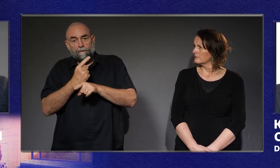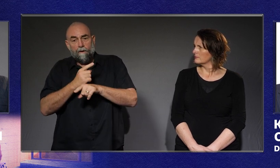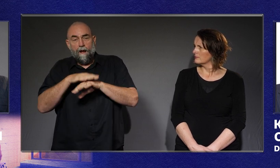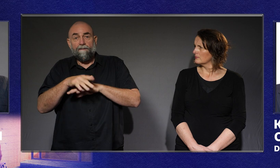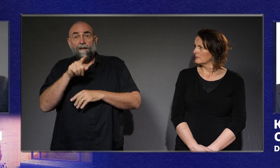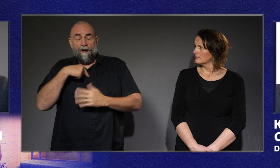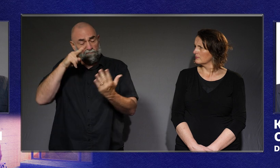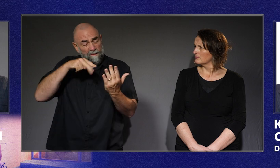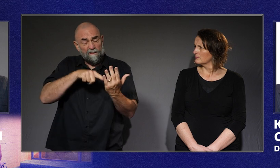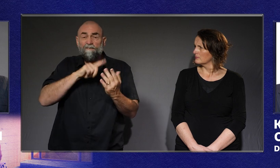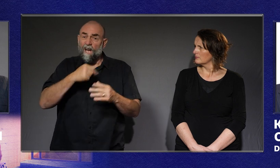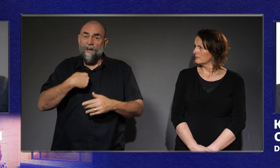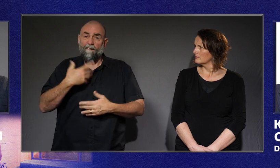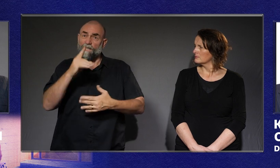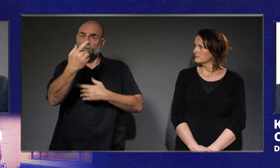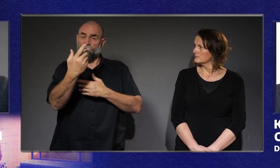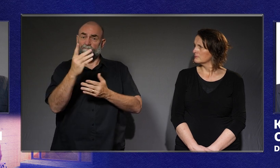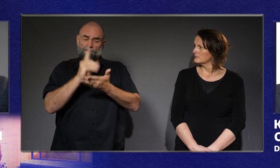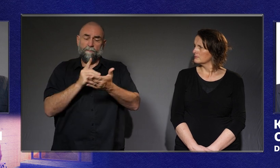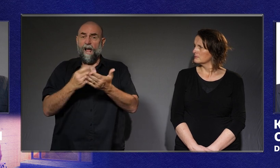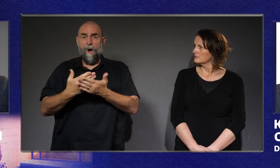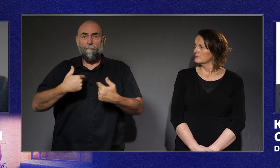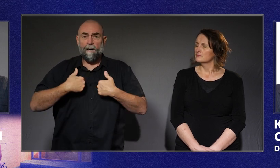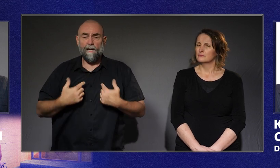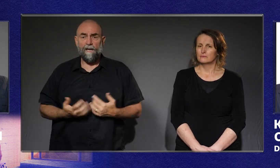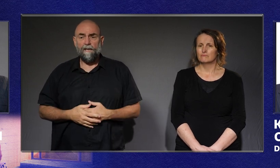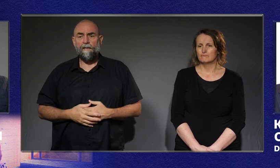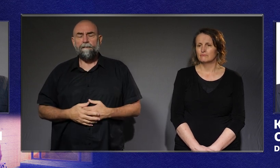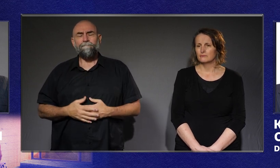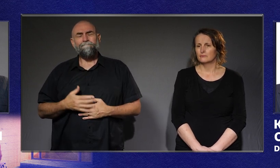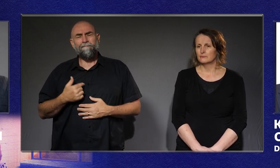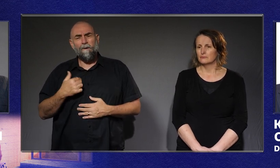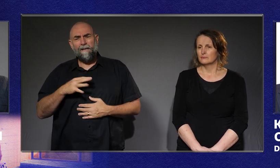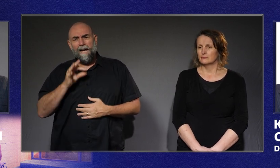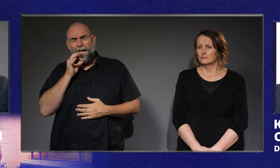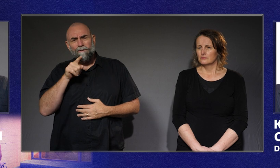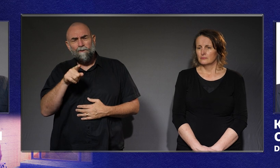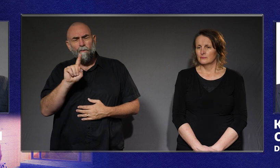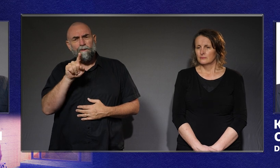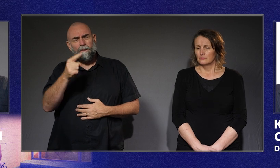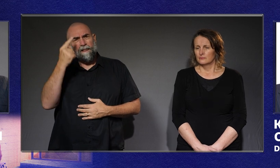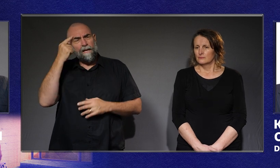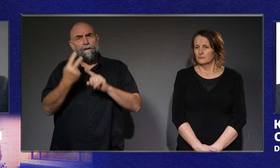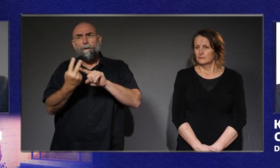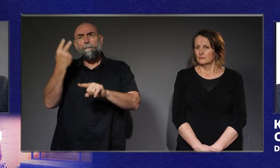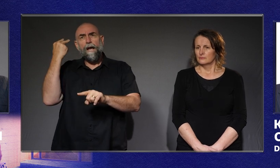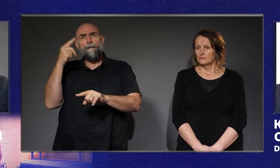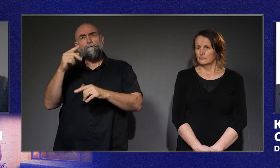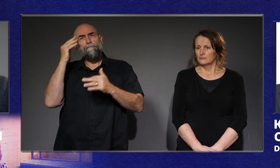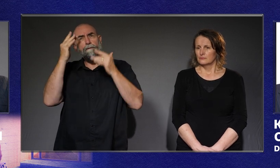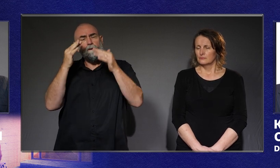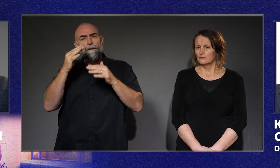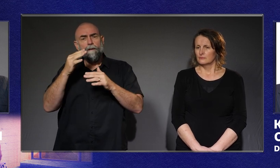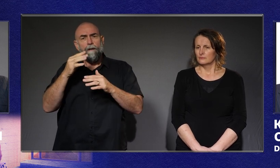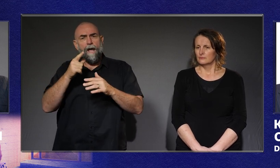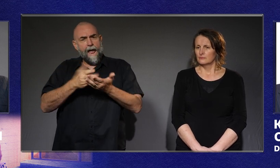being discriminated against. What's it like recounting this time in your life? It brings many